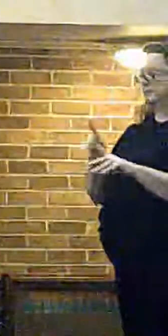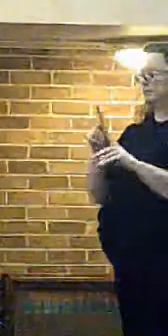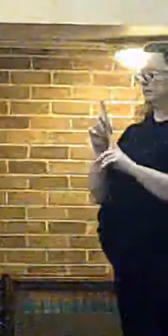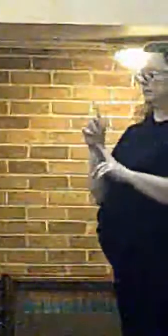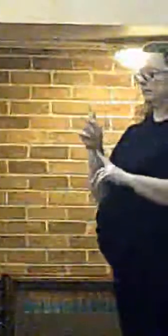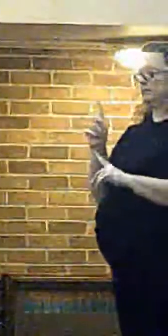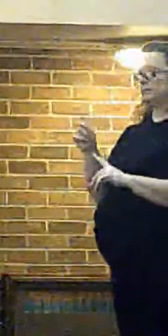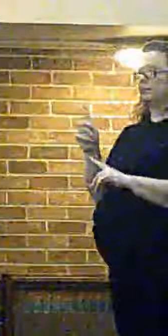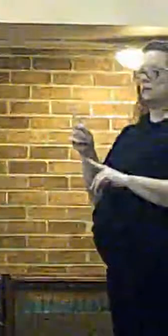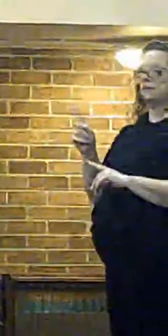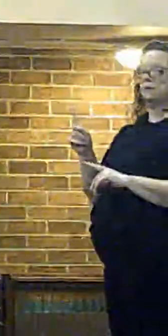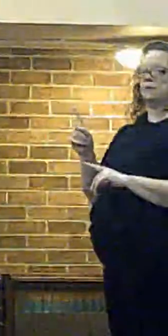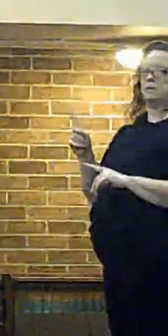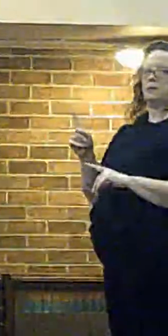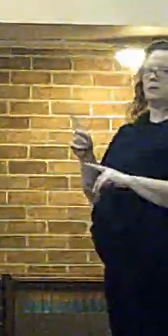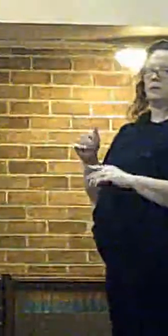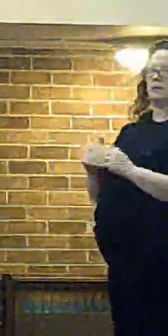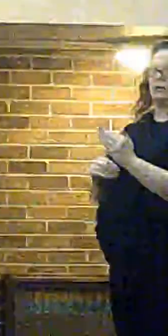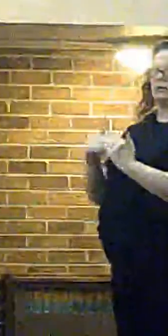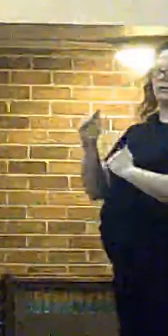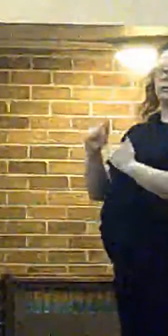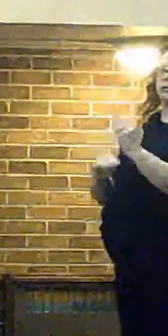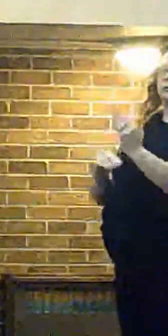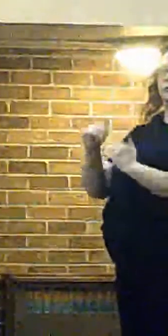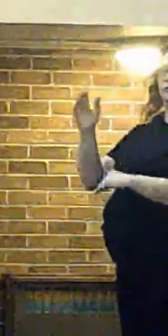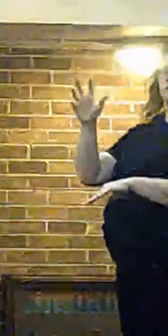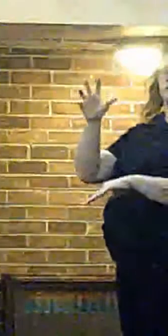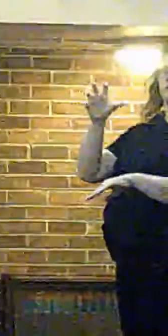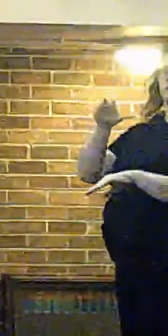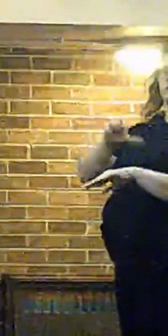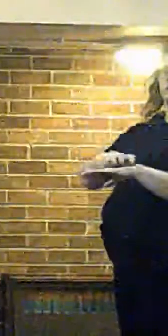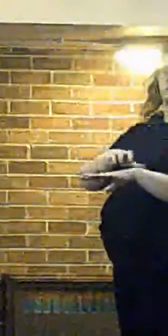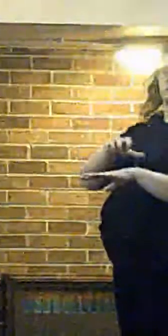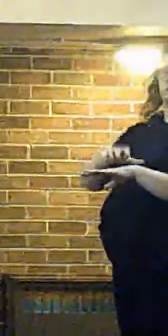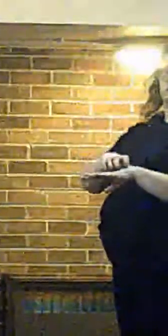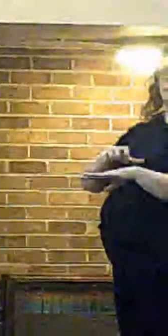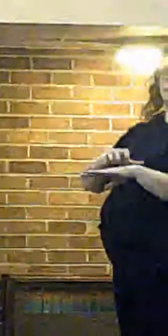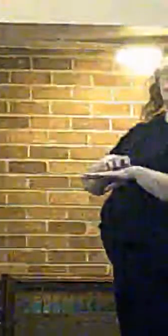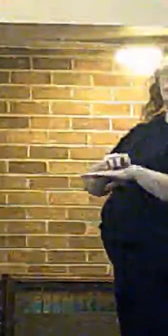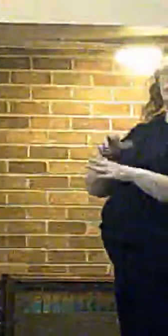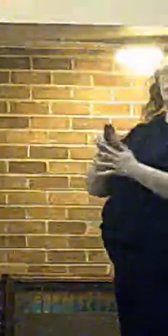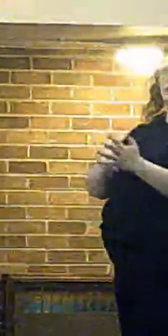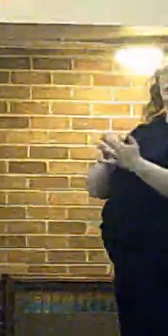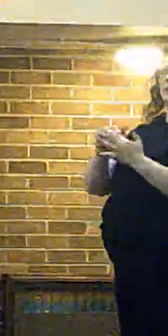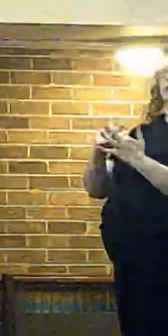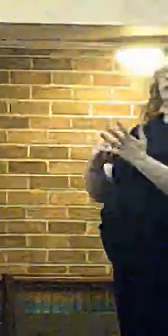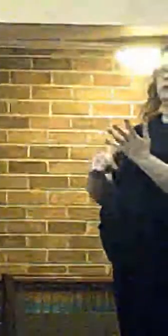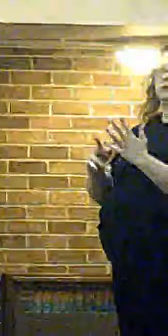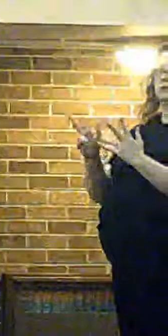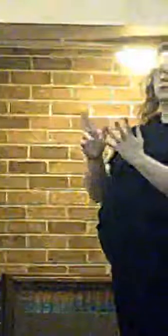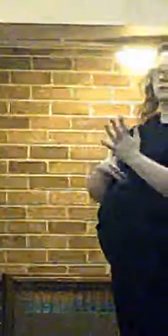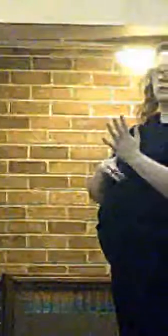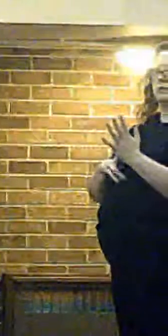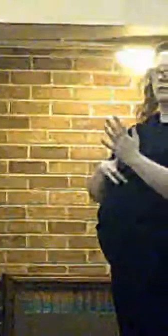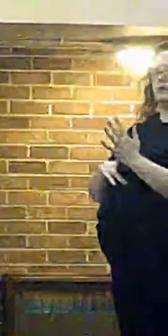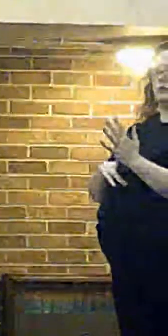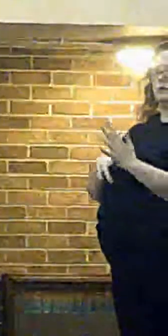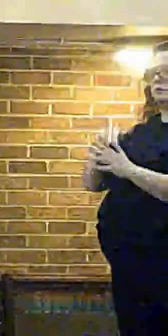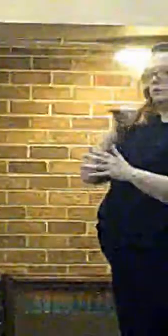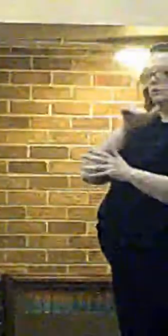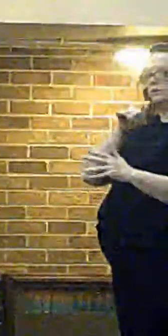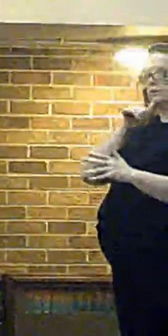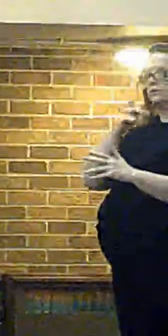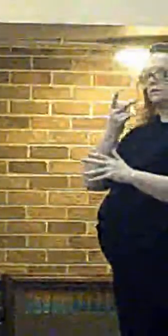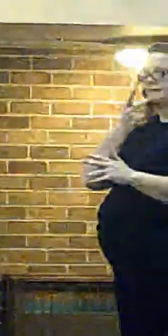they would build a station at Nesting, and they would use a second fire tender from Ellesmere